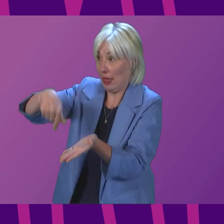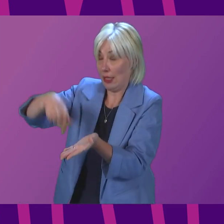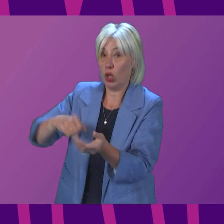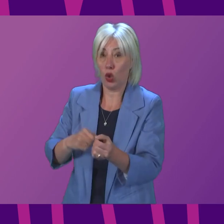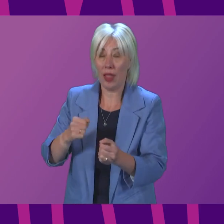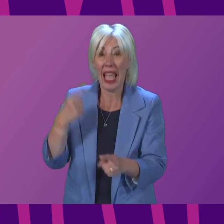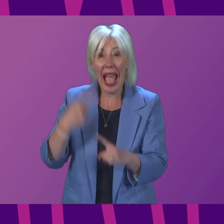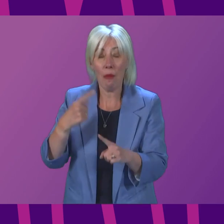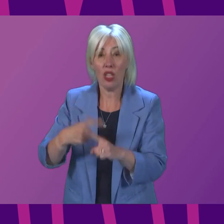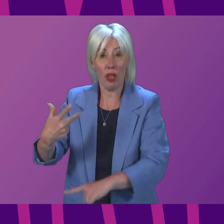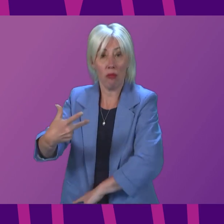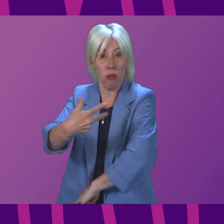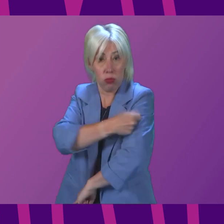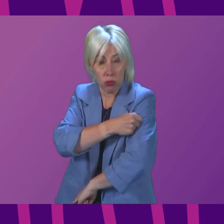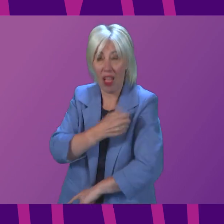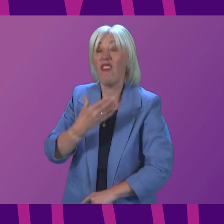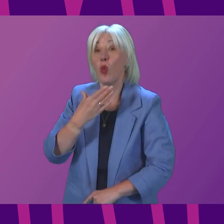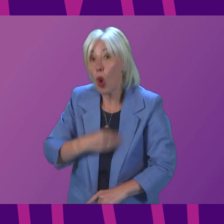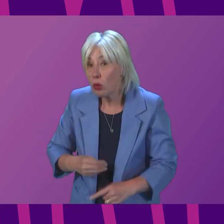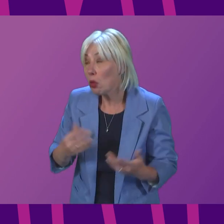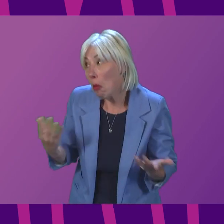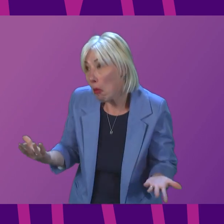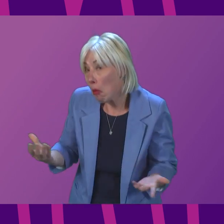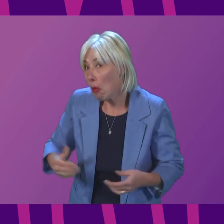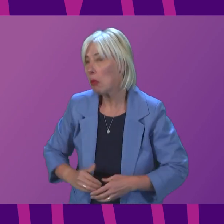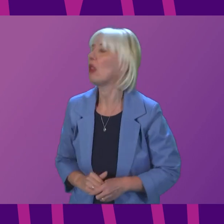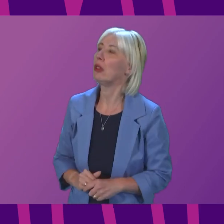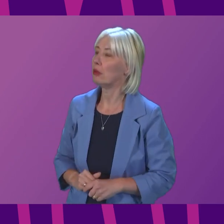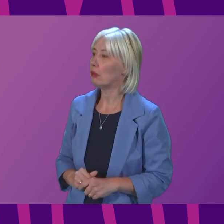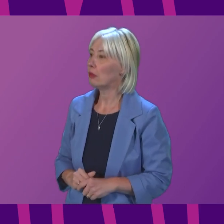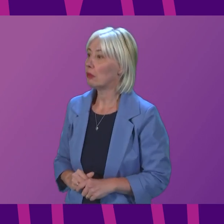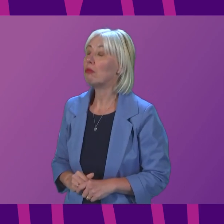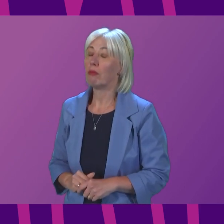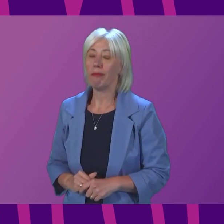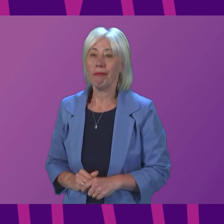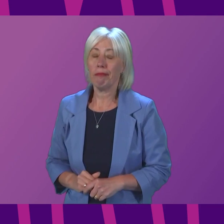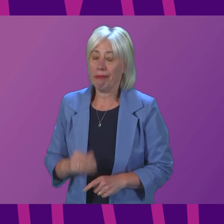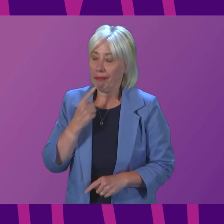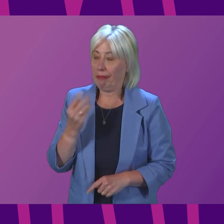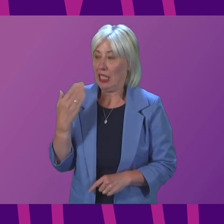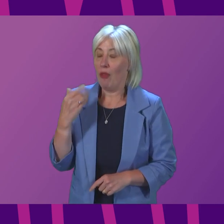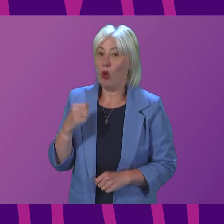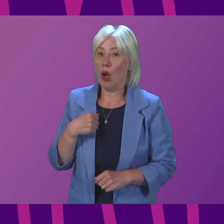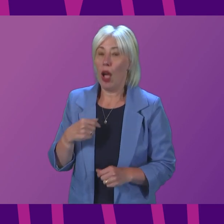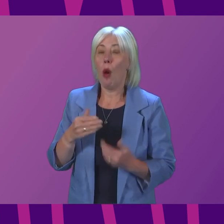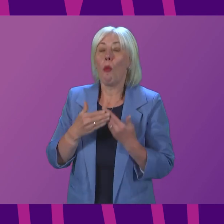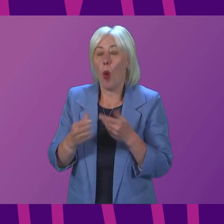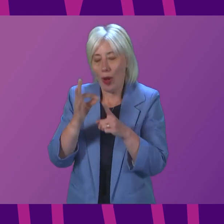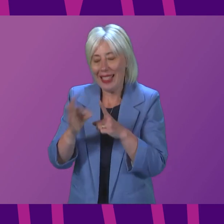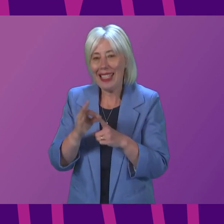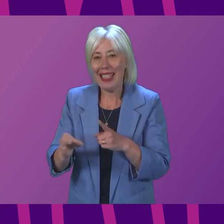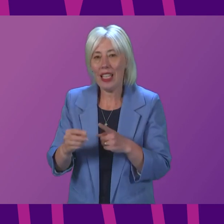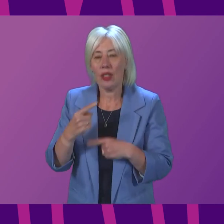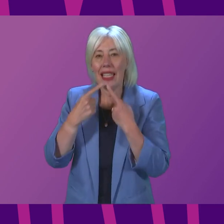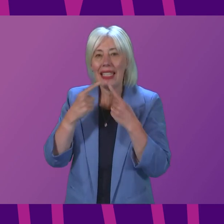vaccination for any refugees wishing to take that up? First Minister. As I indicated earlier on, I will set out more details in a